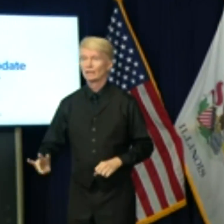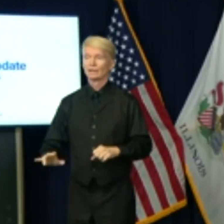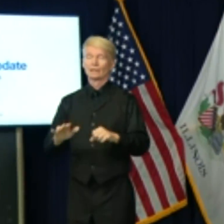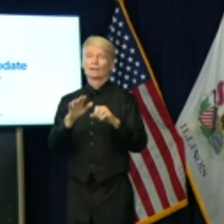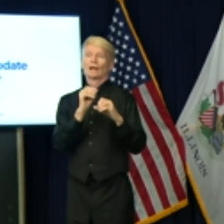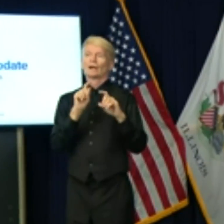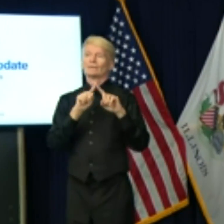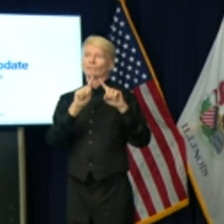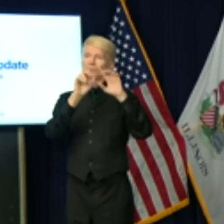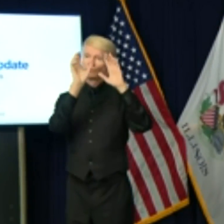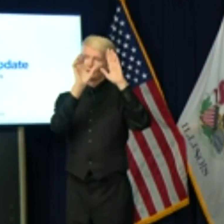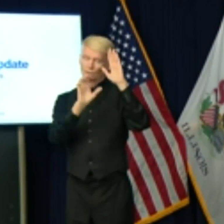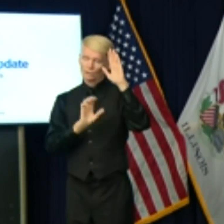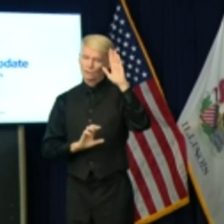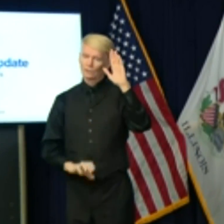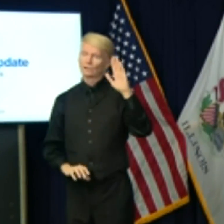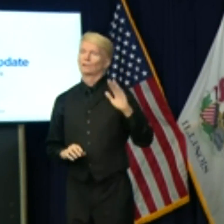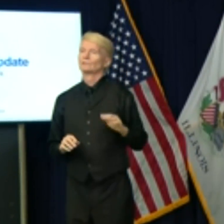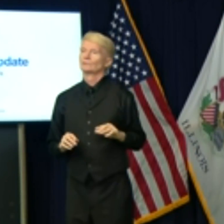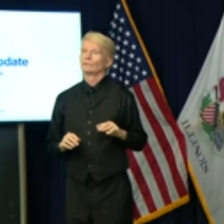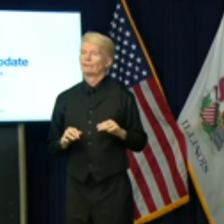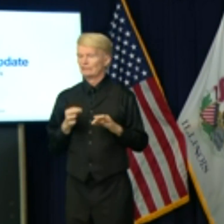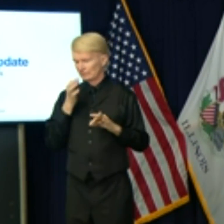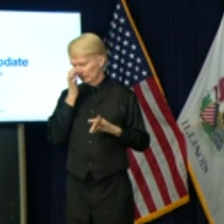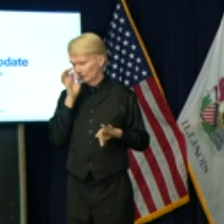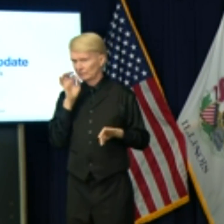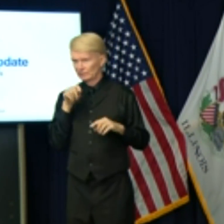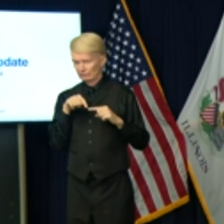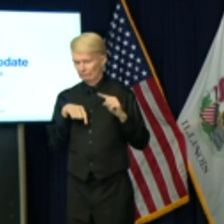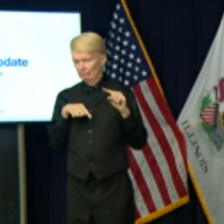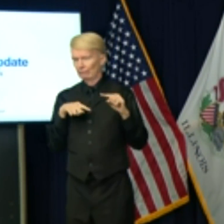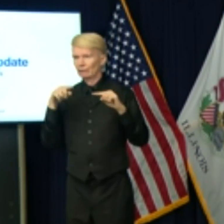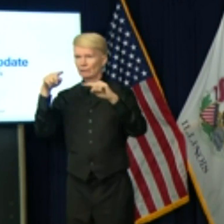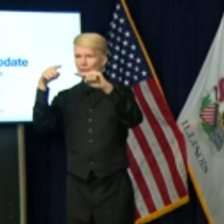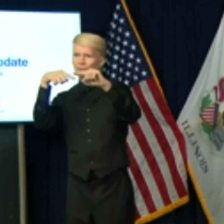there are other places that are just a stone throw away from the same.